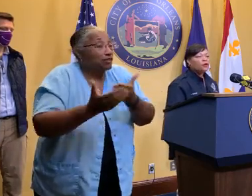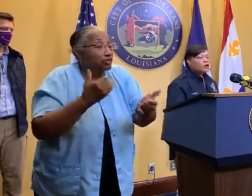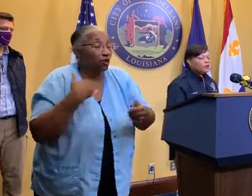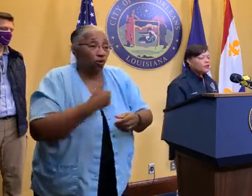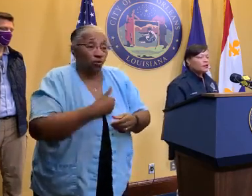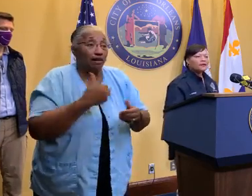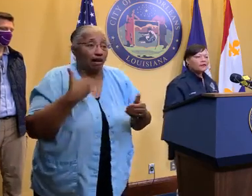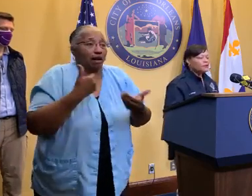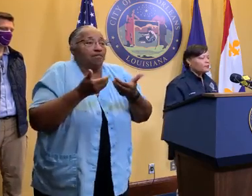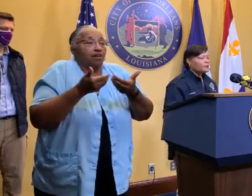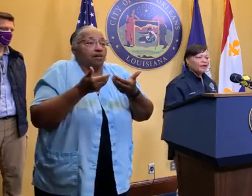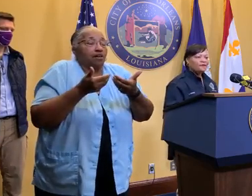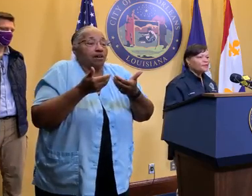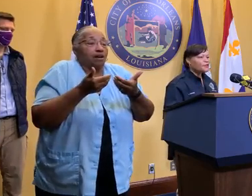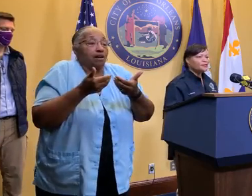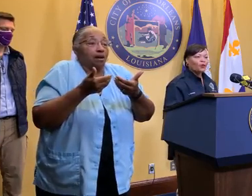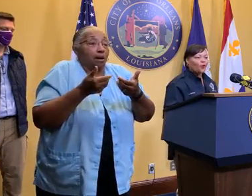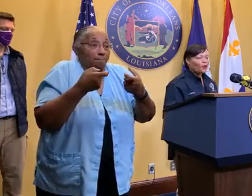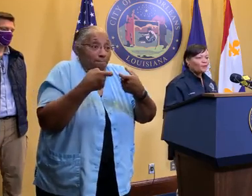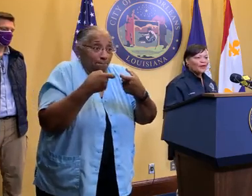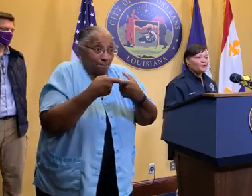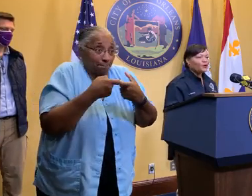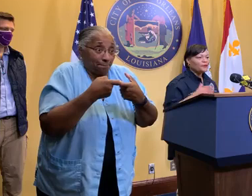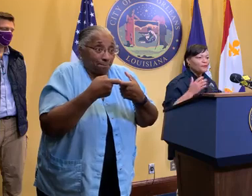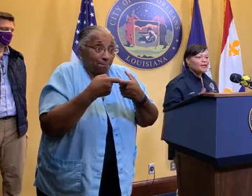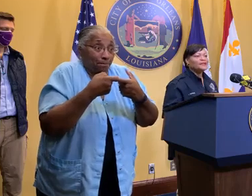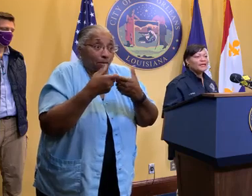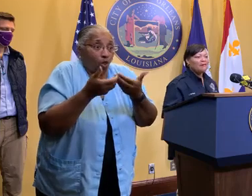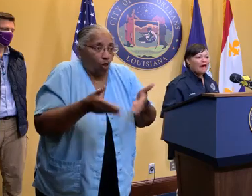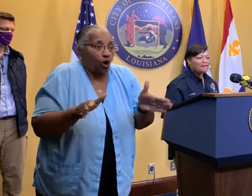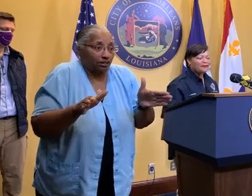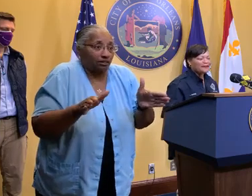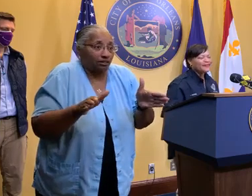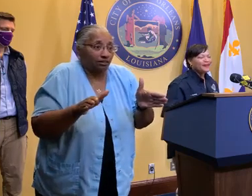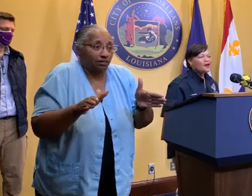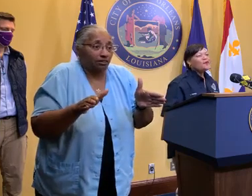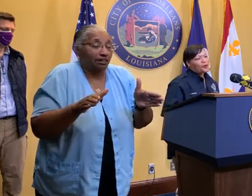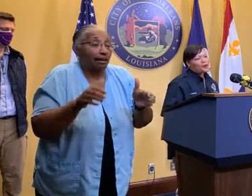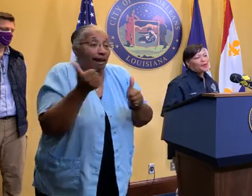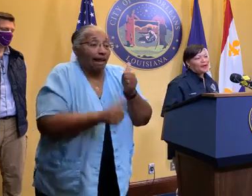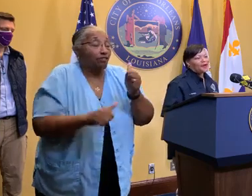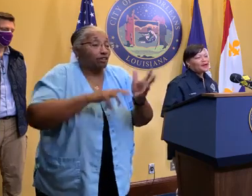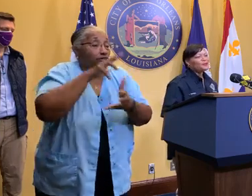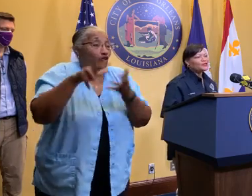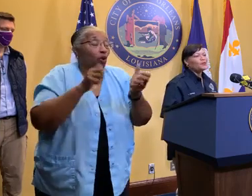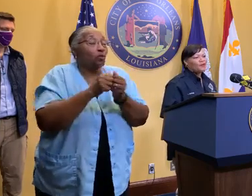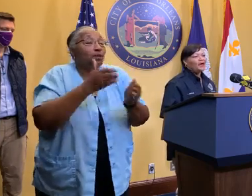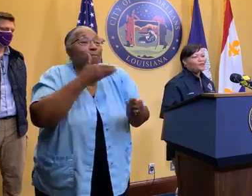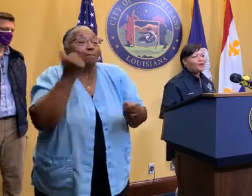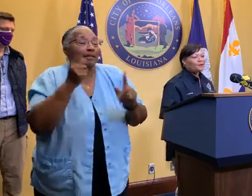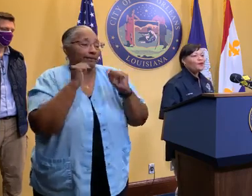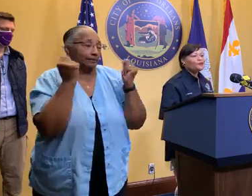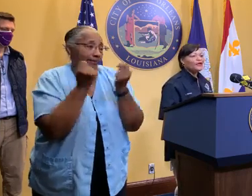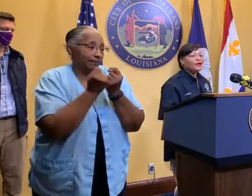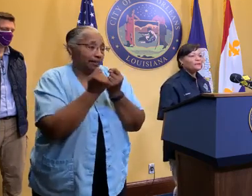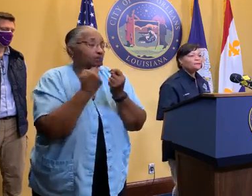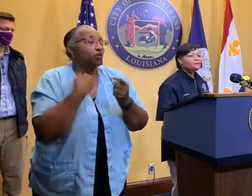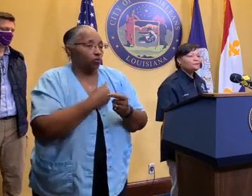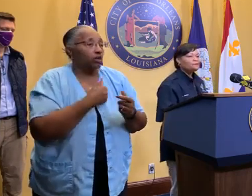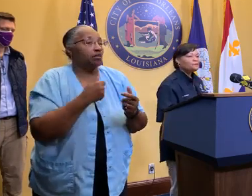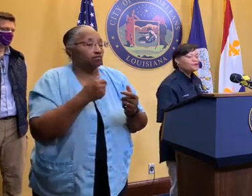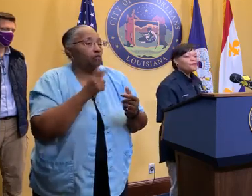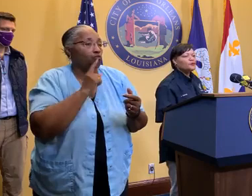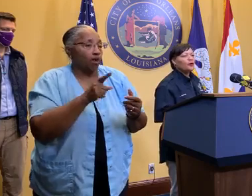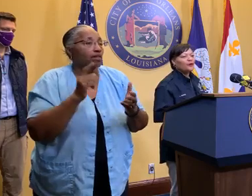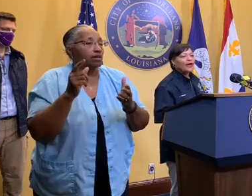So, you know, with every storm and with the best team ever, we're prepared. And I'm just so thankful. I really am.